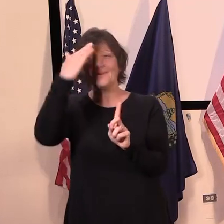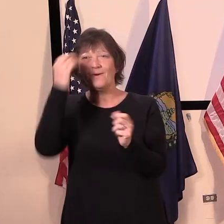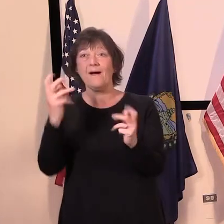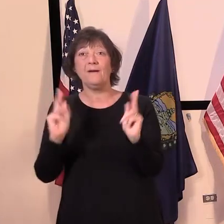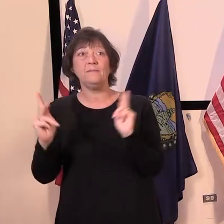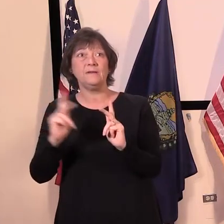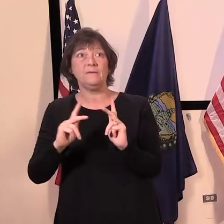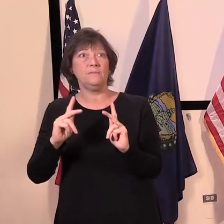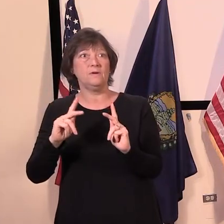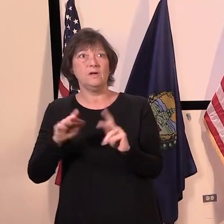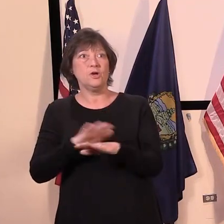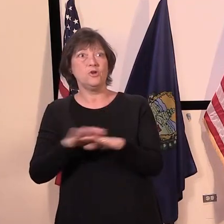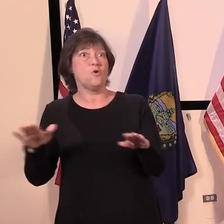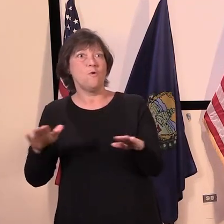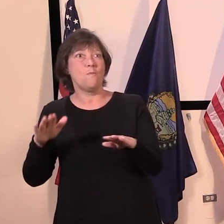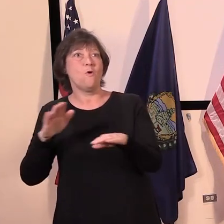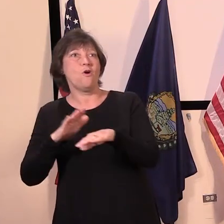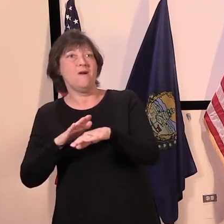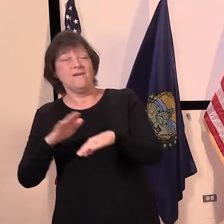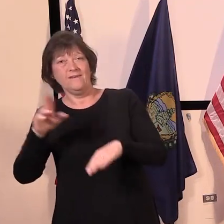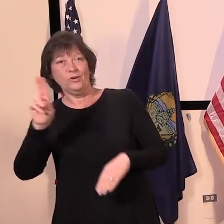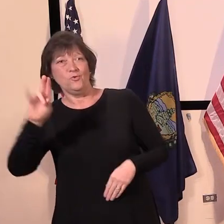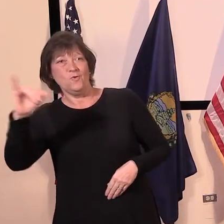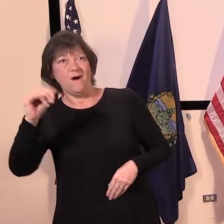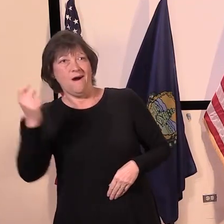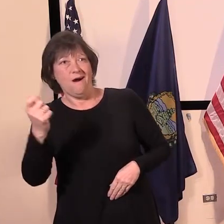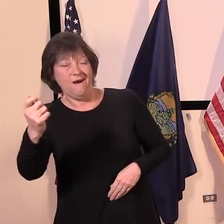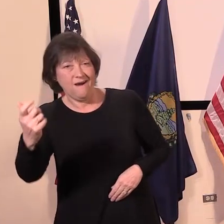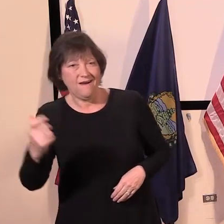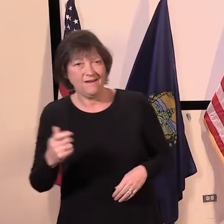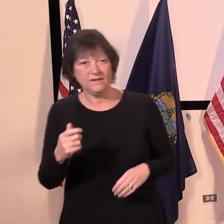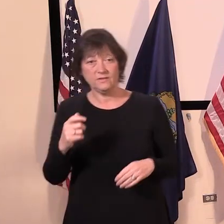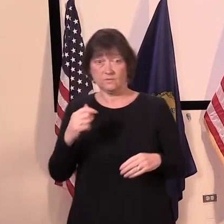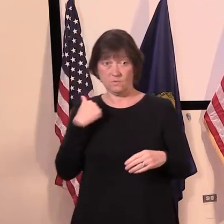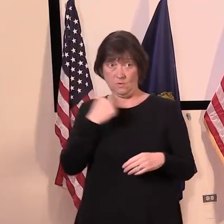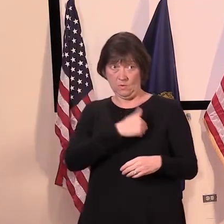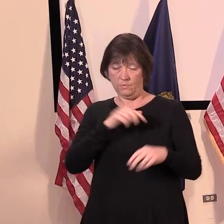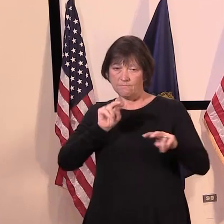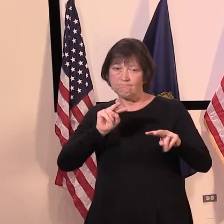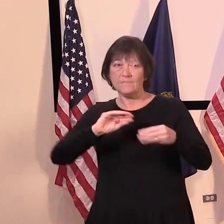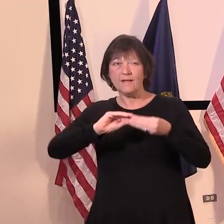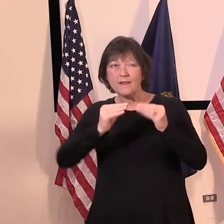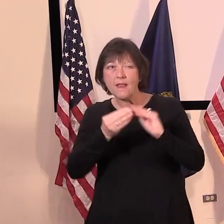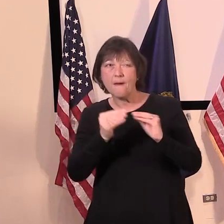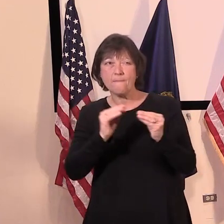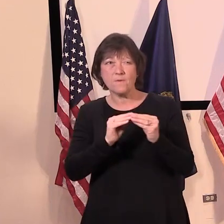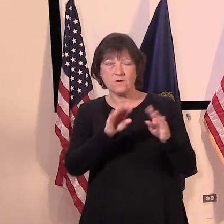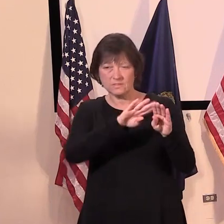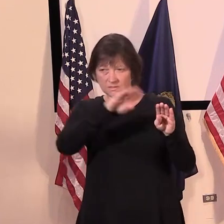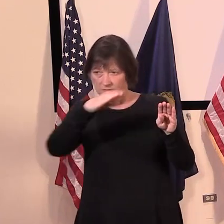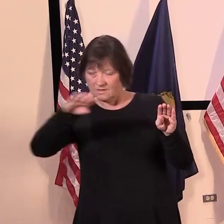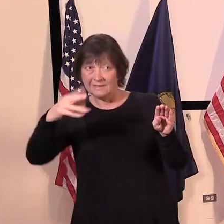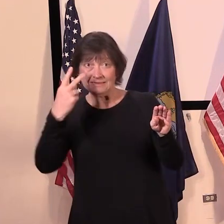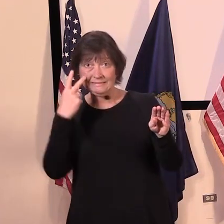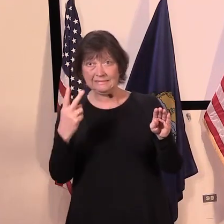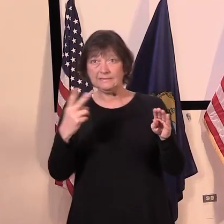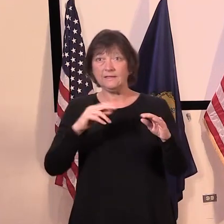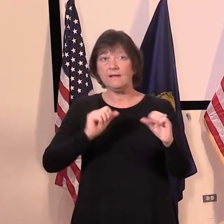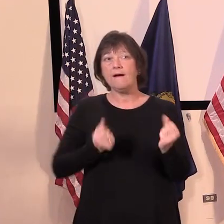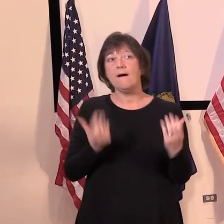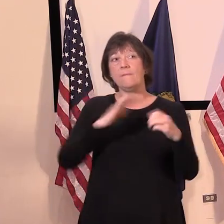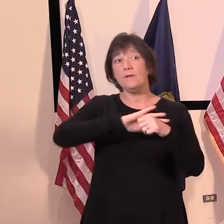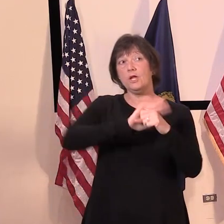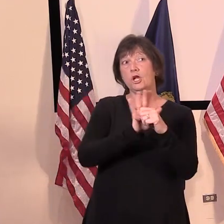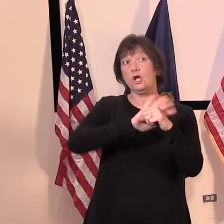But at the same time, just watching the trajectory and watching the modeling to be sure that the number of COVID